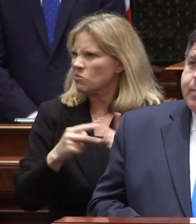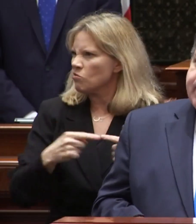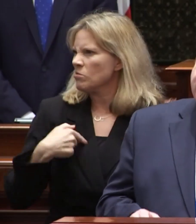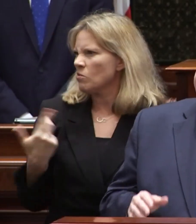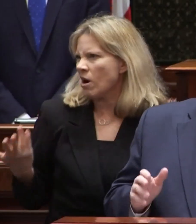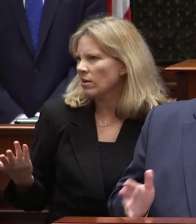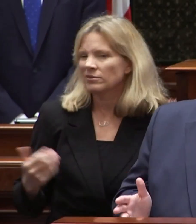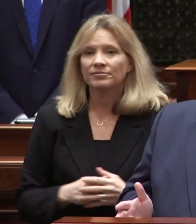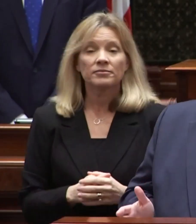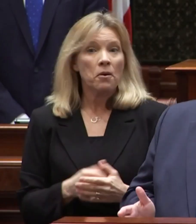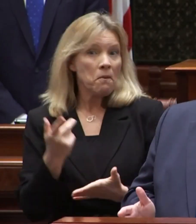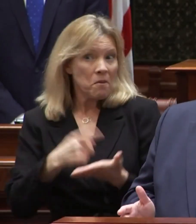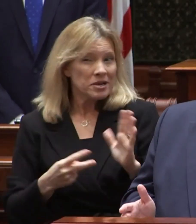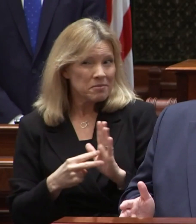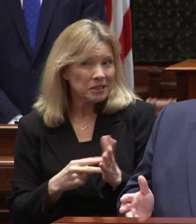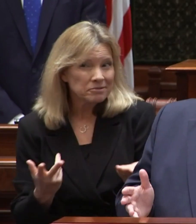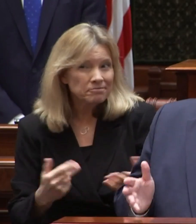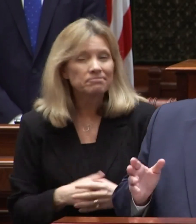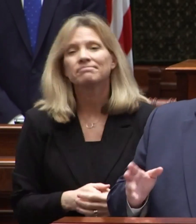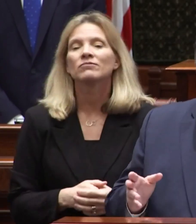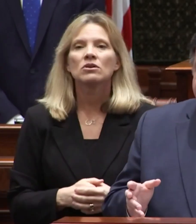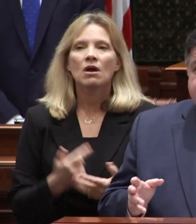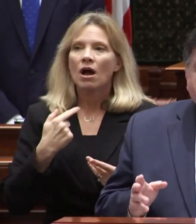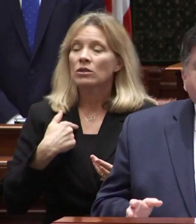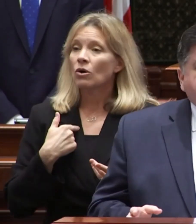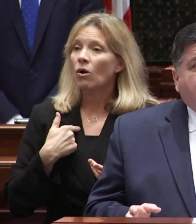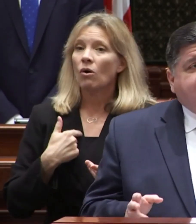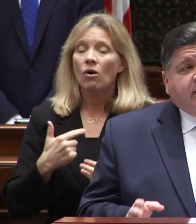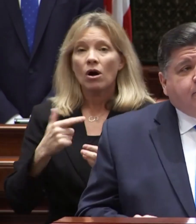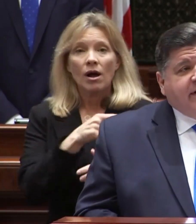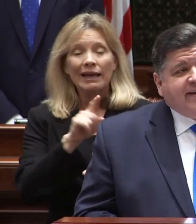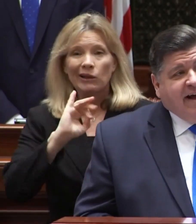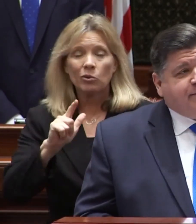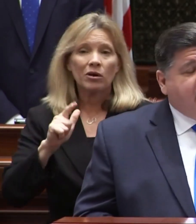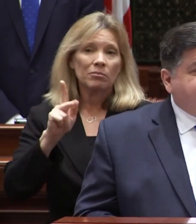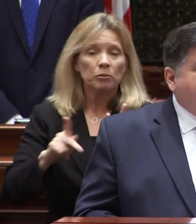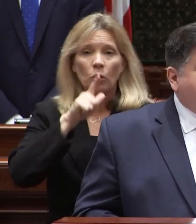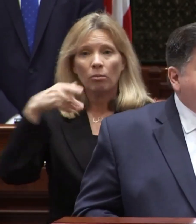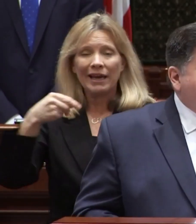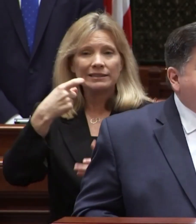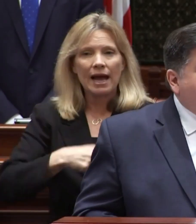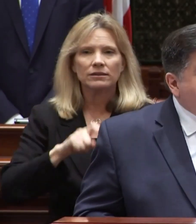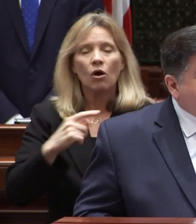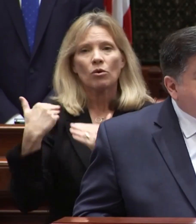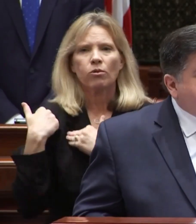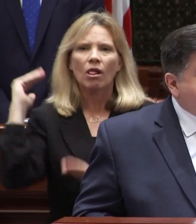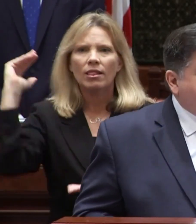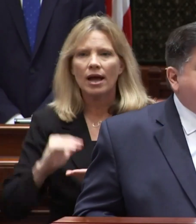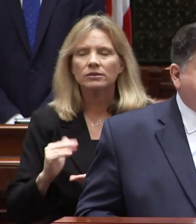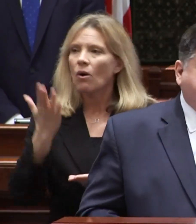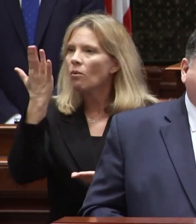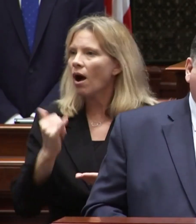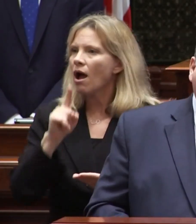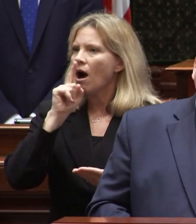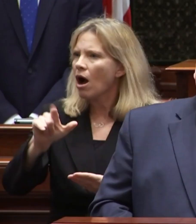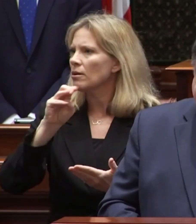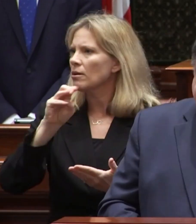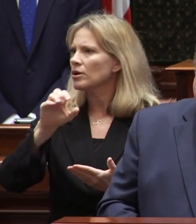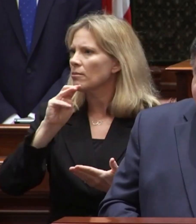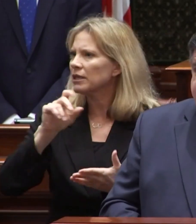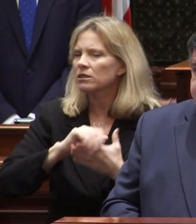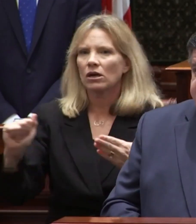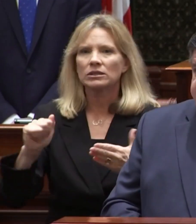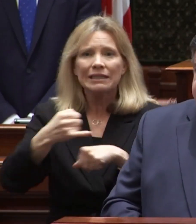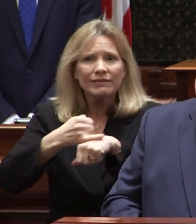well here's what it means we've reduced the burden on illinois taxpayers by eliminating hundreds of millions of dollars